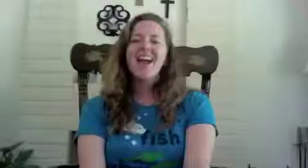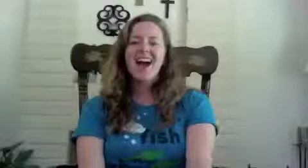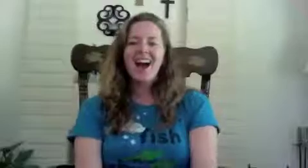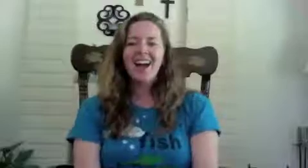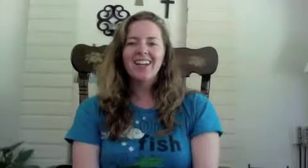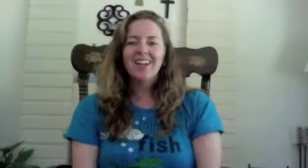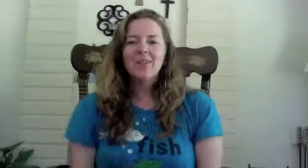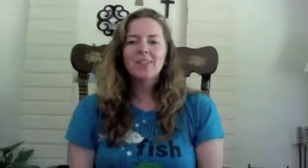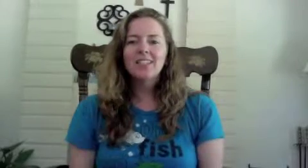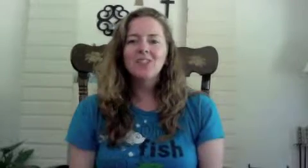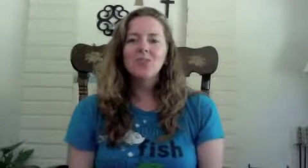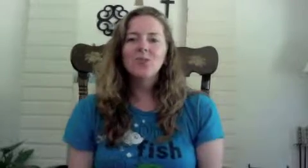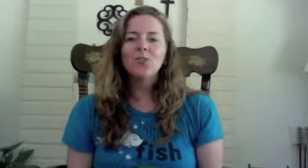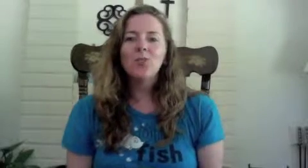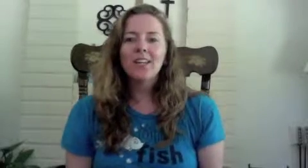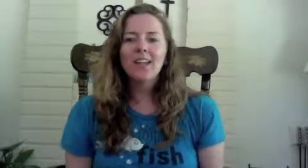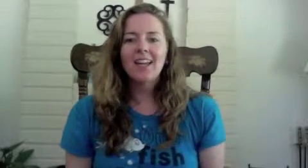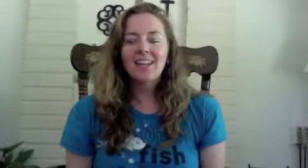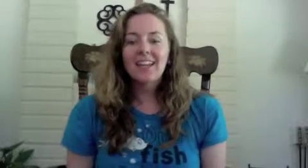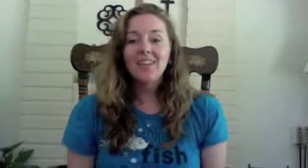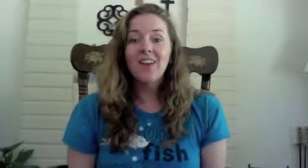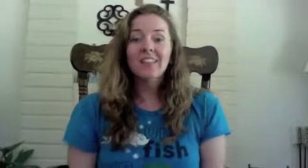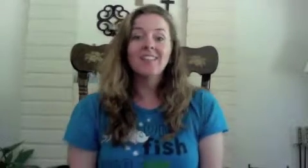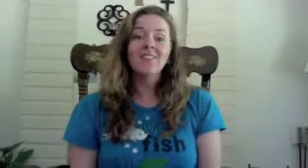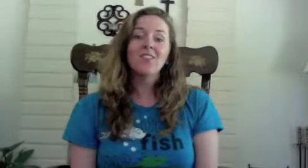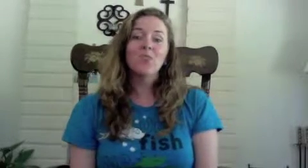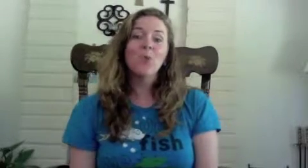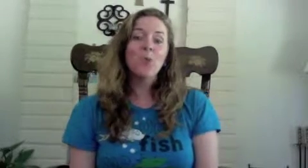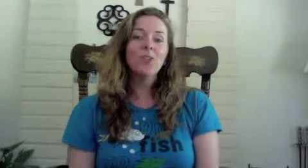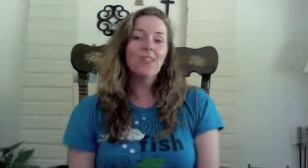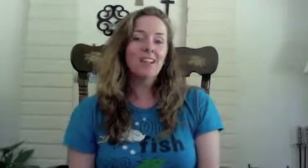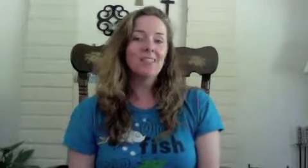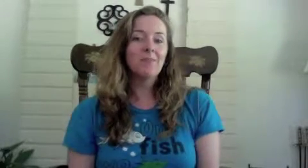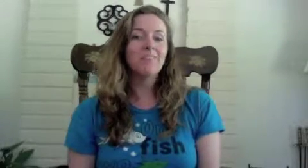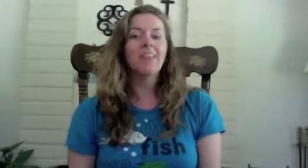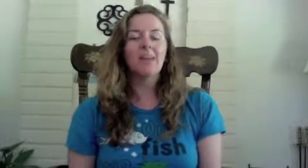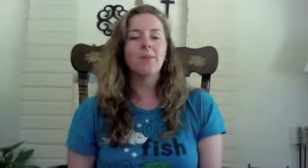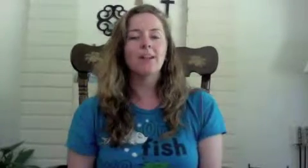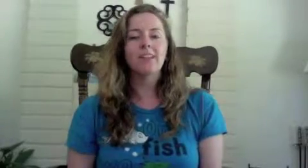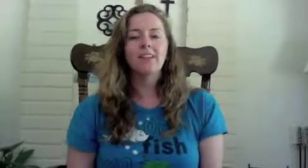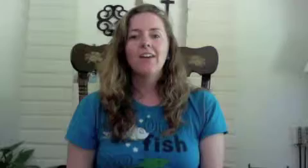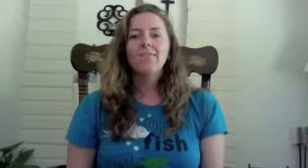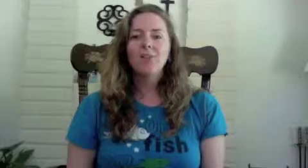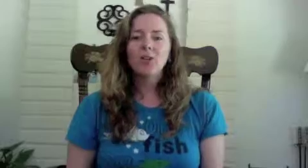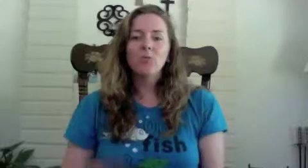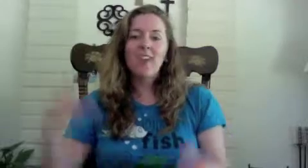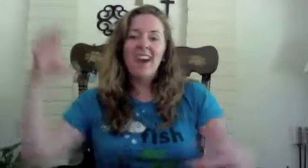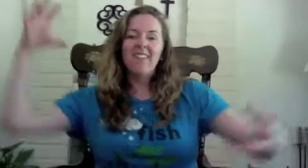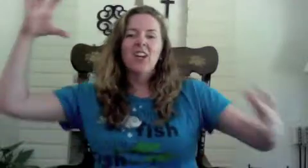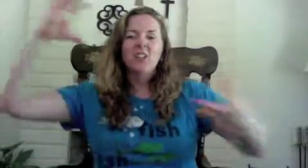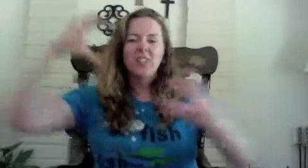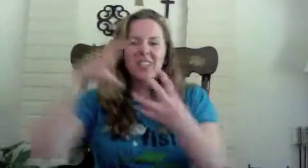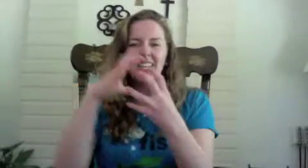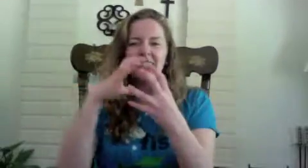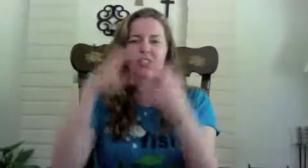Hi, I want to teach you the 28 key events of the Old Testament flyby. First, we have creation,